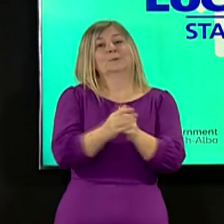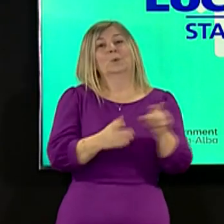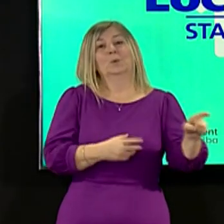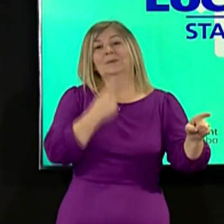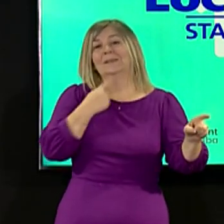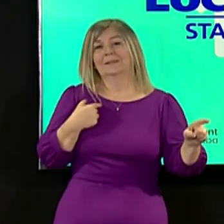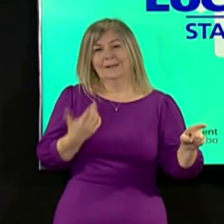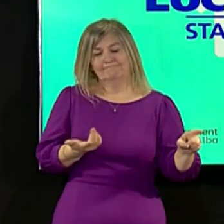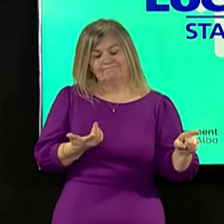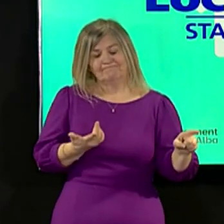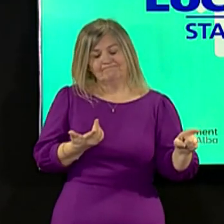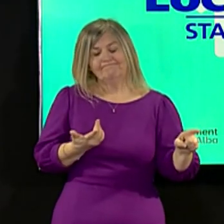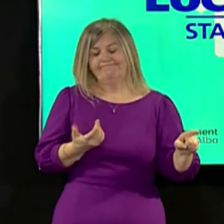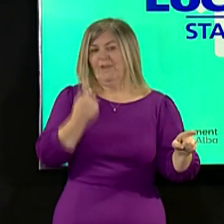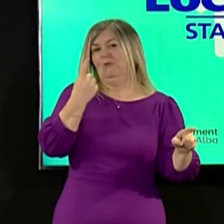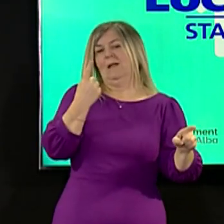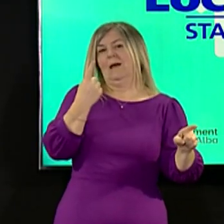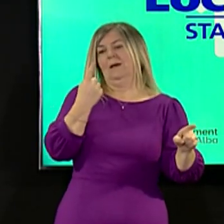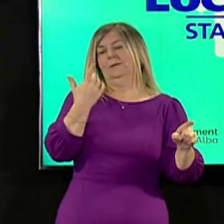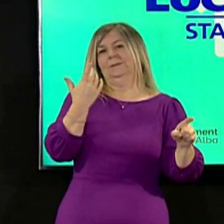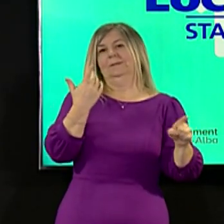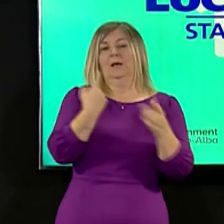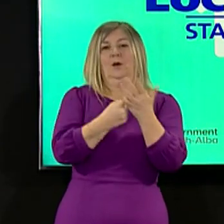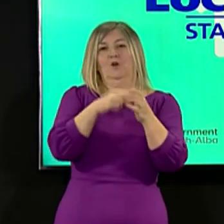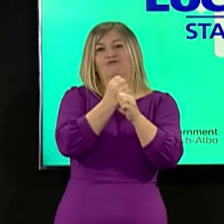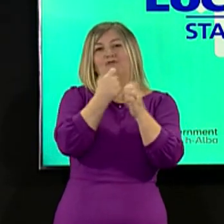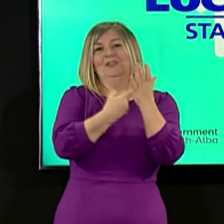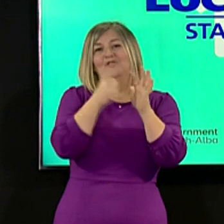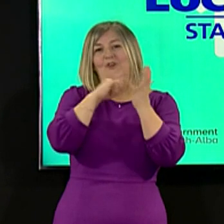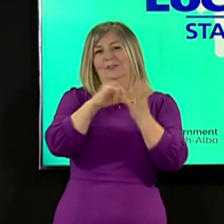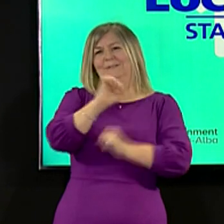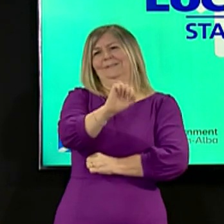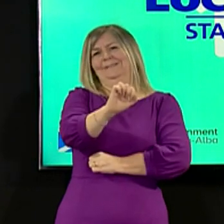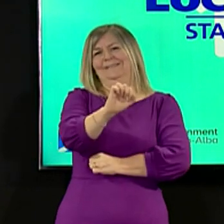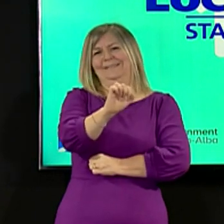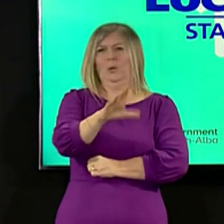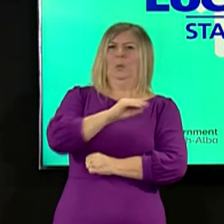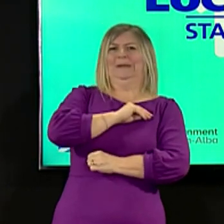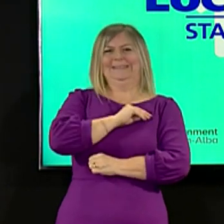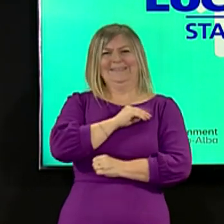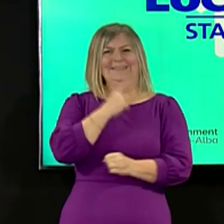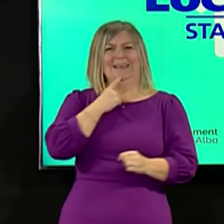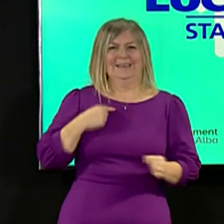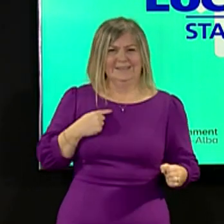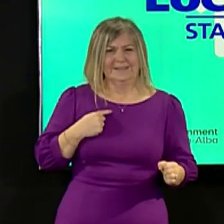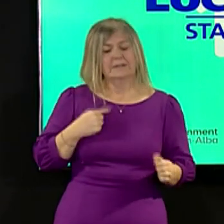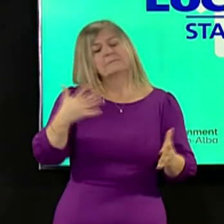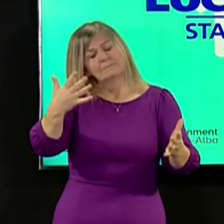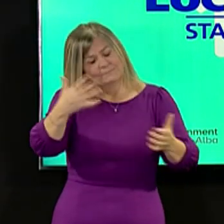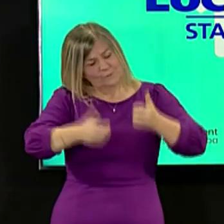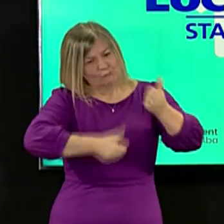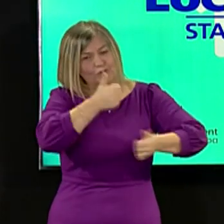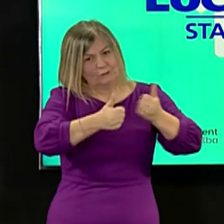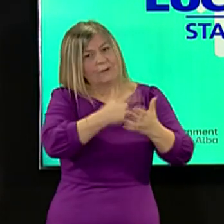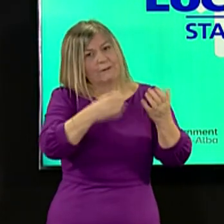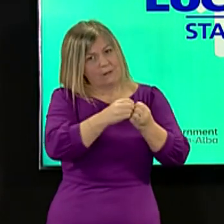All of us recognise that winning the league was a special moment for Rangers Football Club. And before I say more, I want to congratulate the club on their